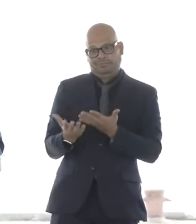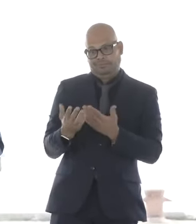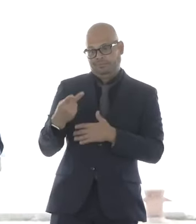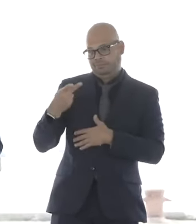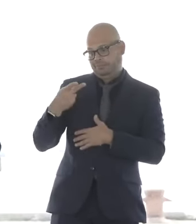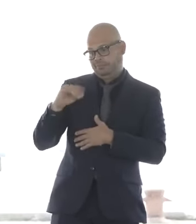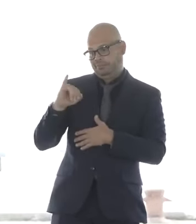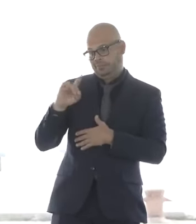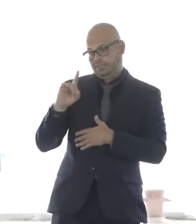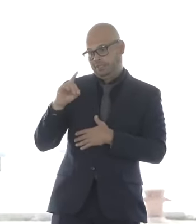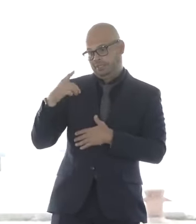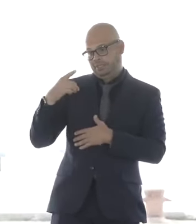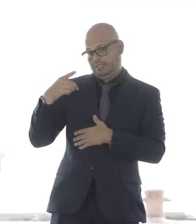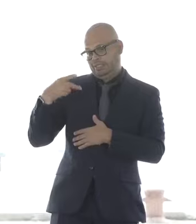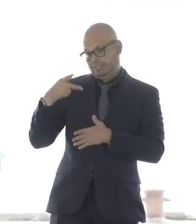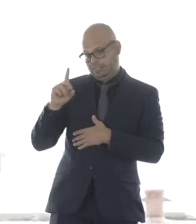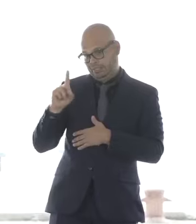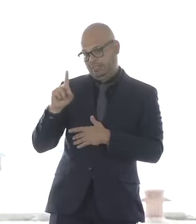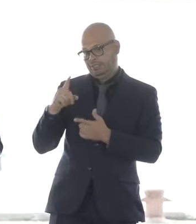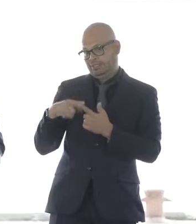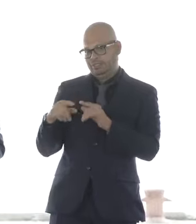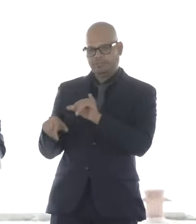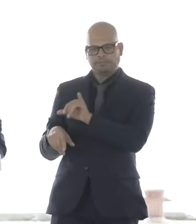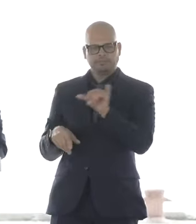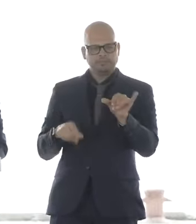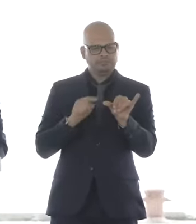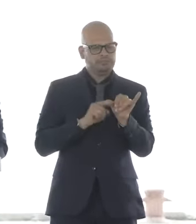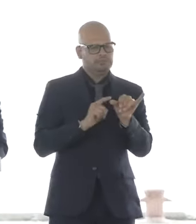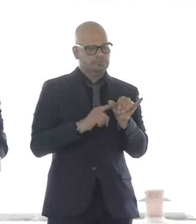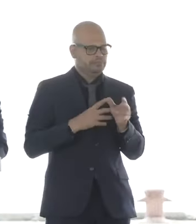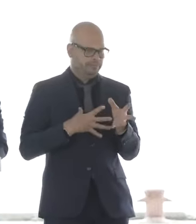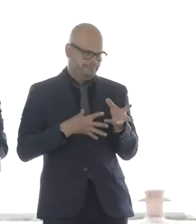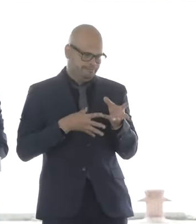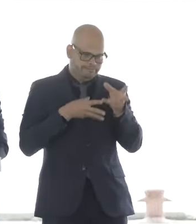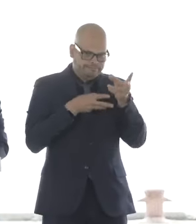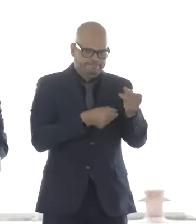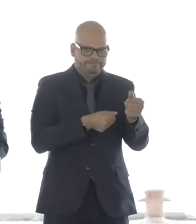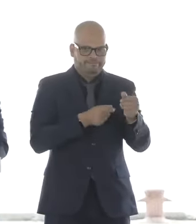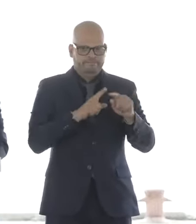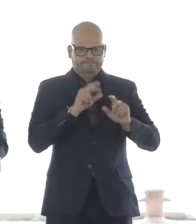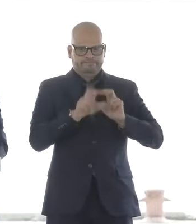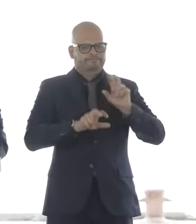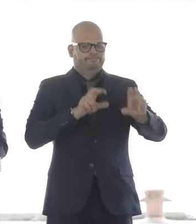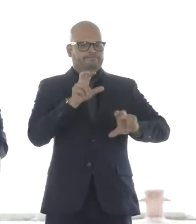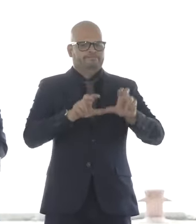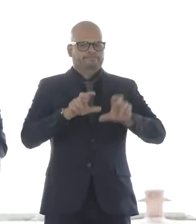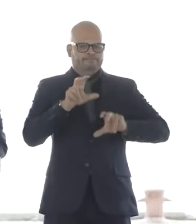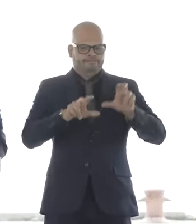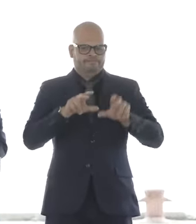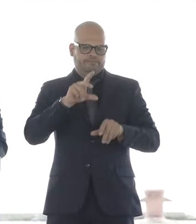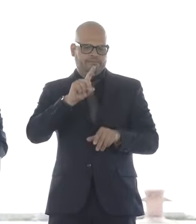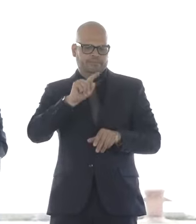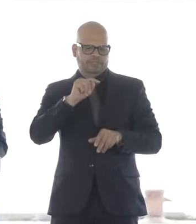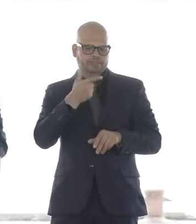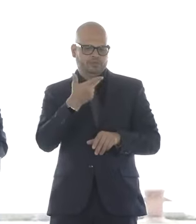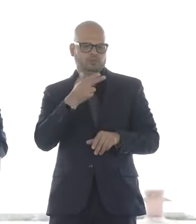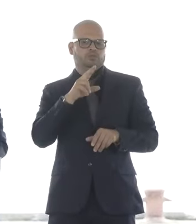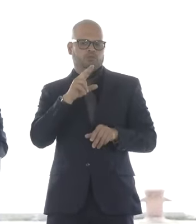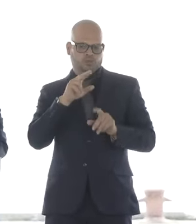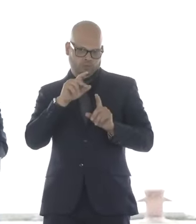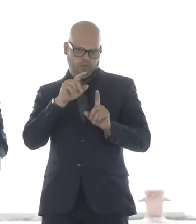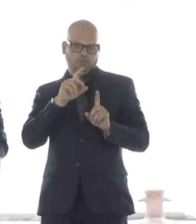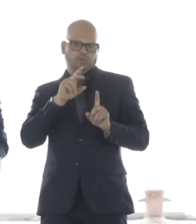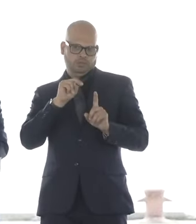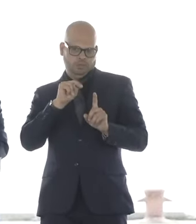same amount of money that has been invested in ports by all DOT grant programs before the enactment. A key